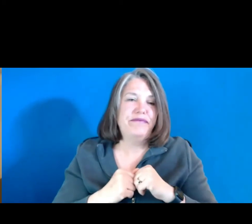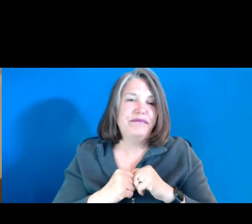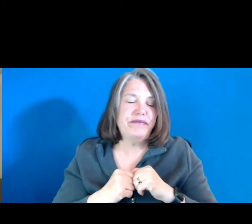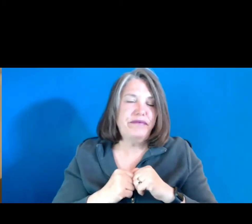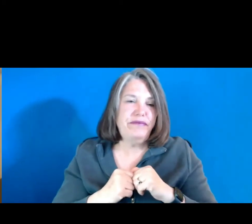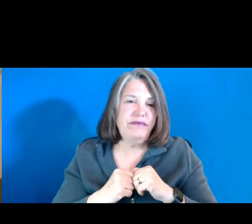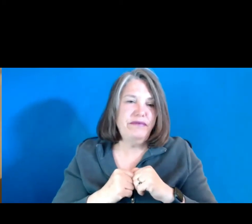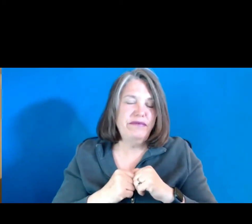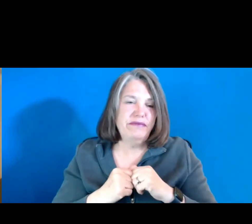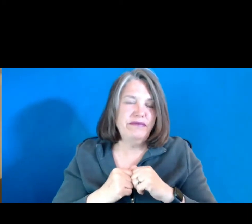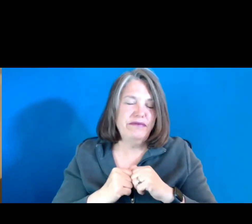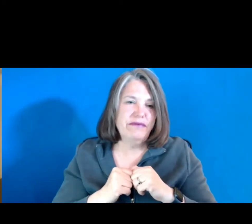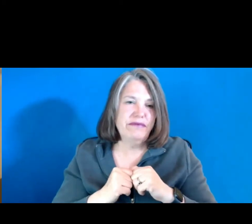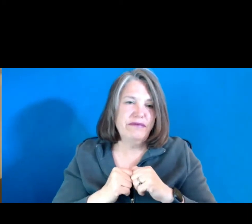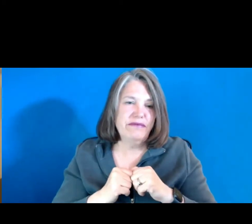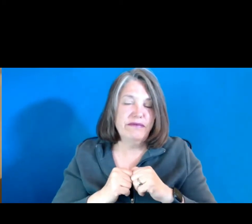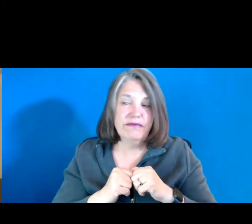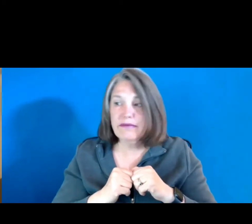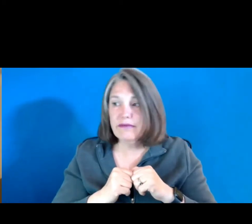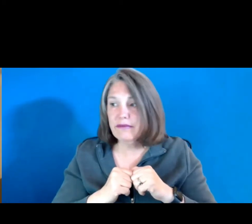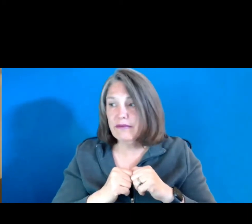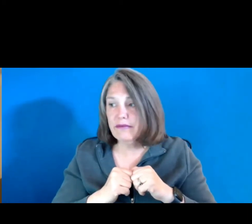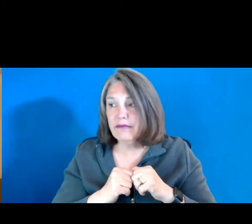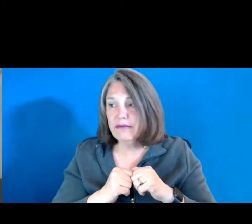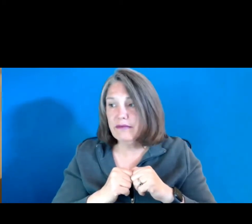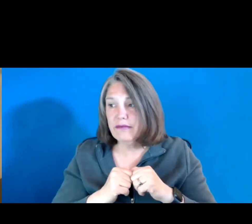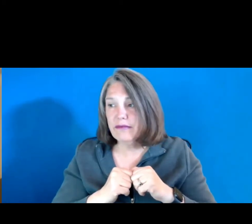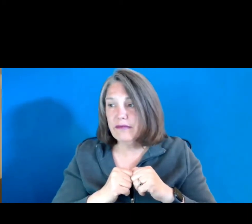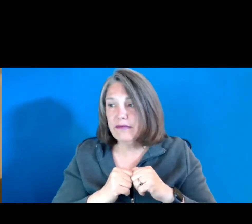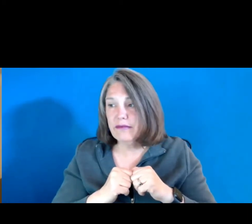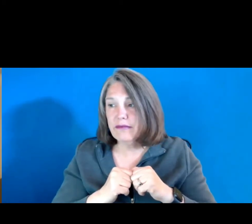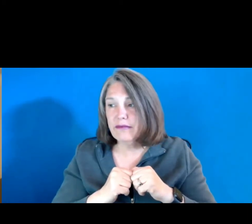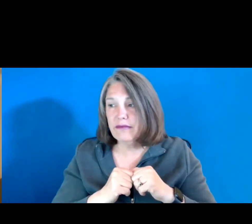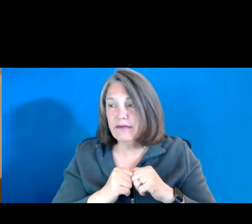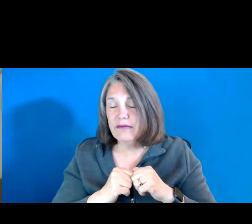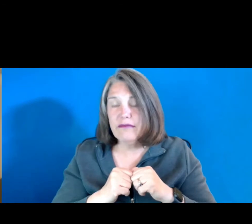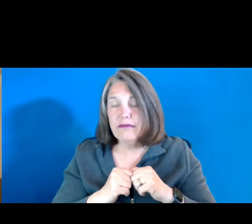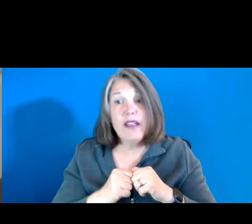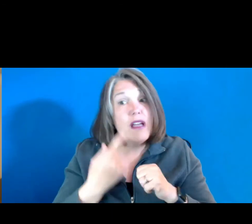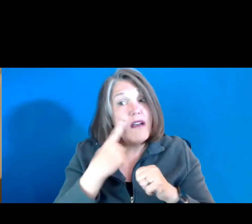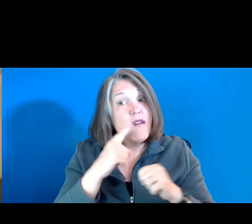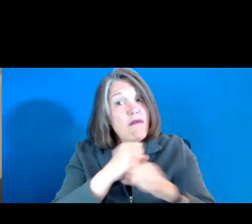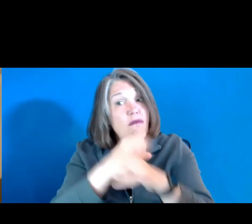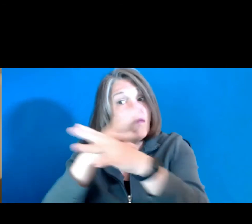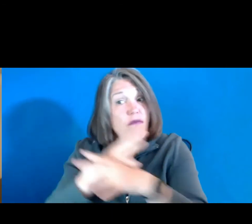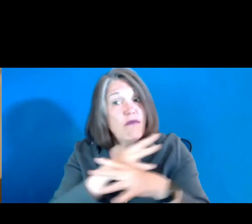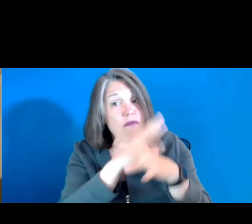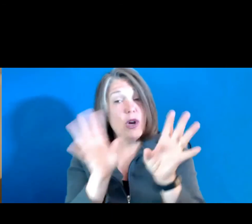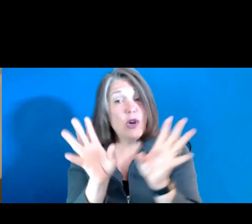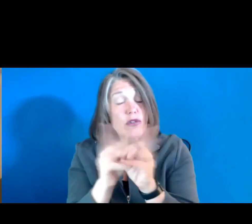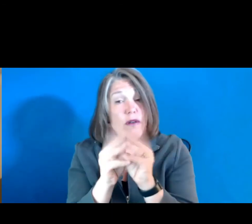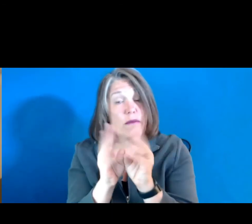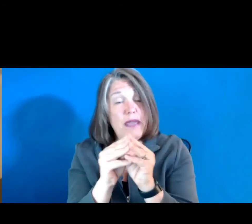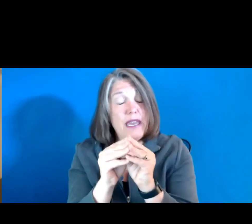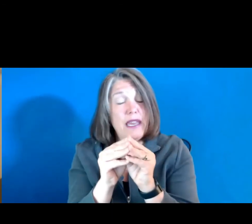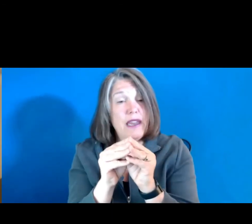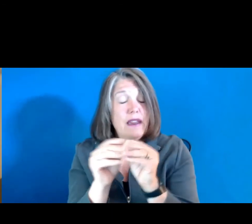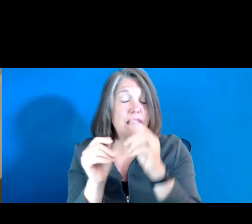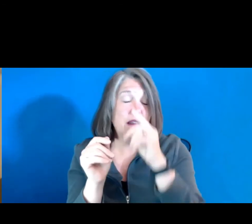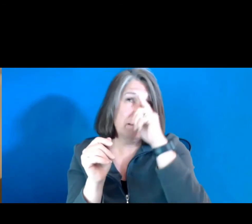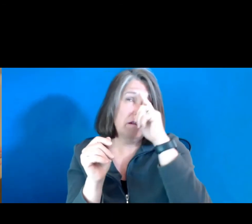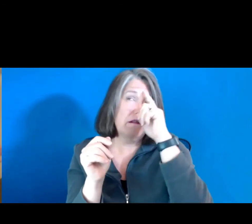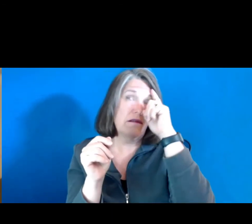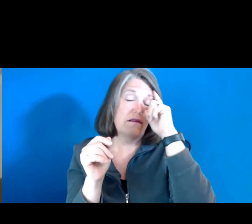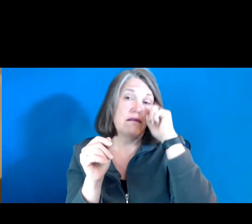The, in the virtual meeting, instead of being in maybe a three